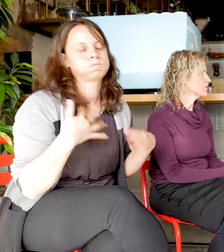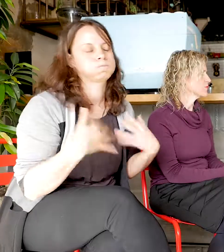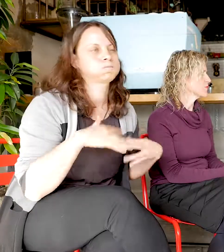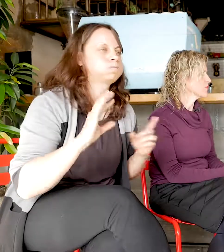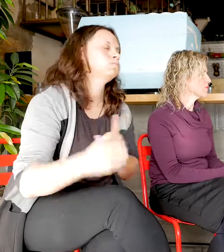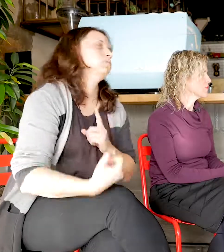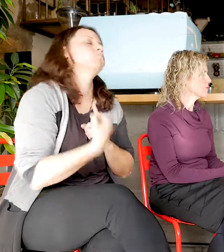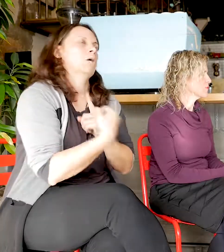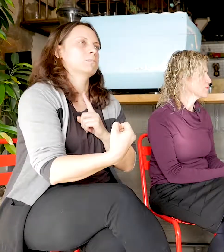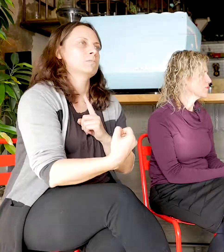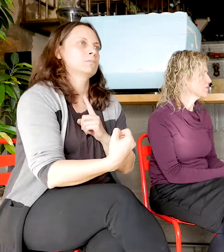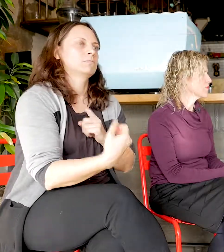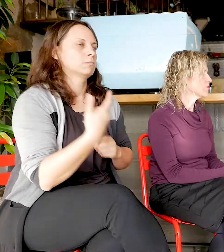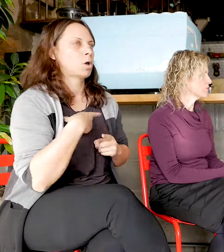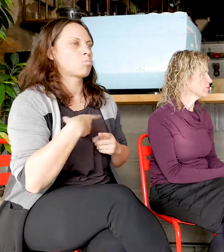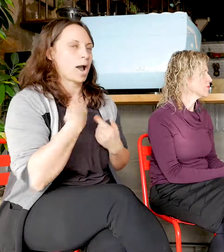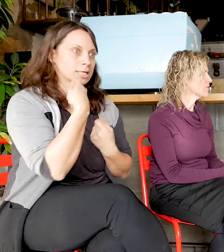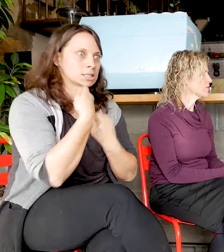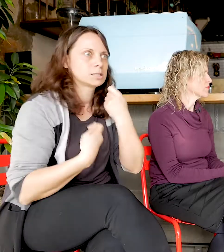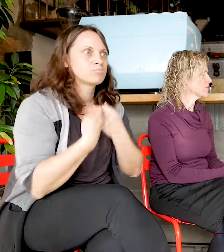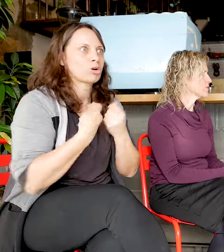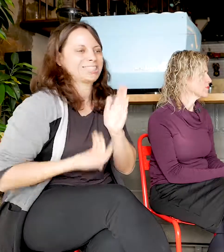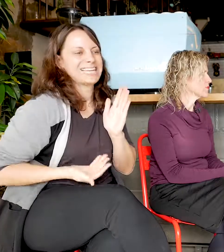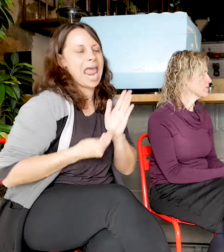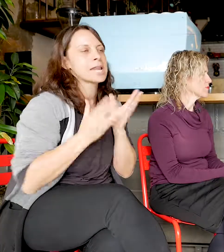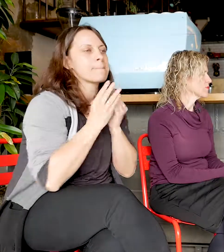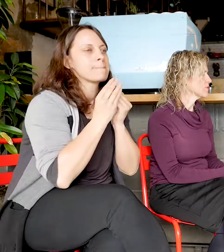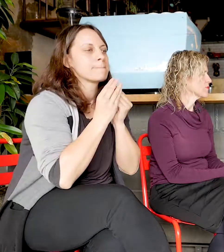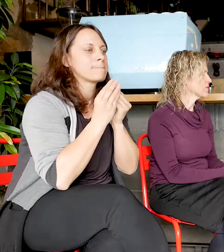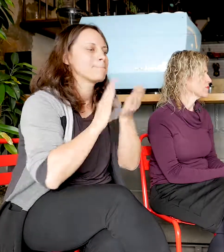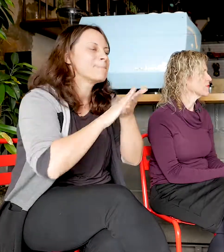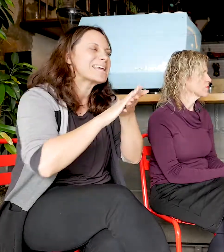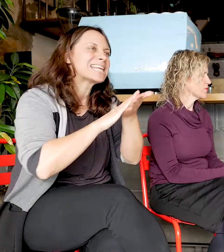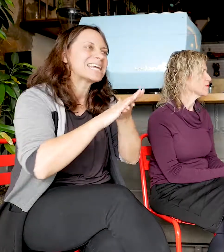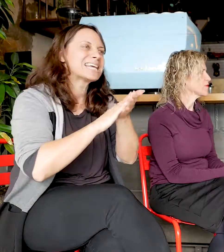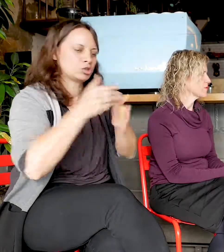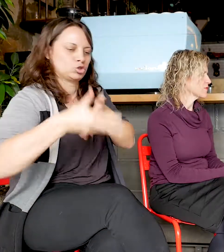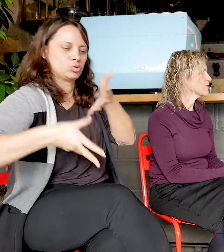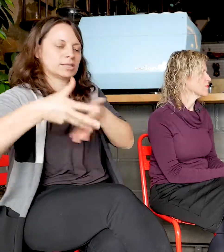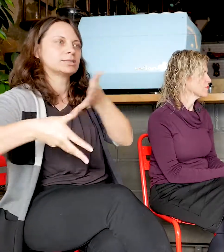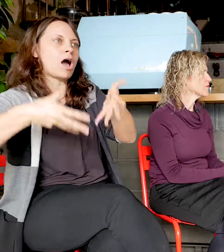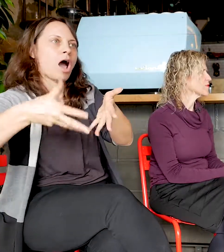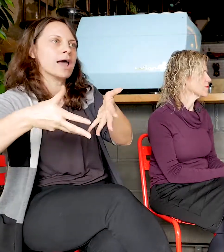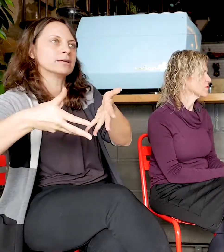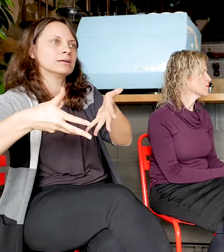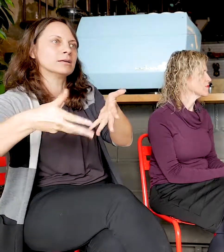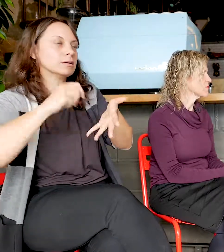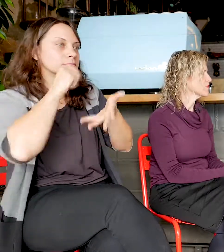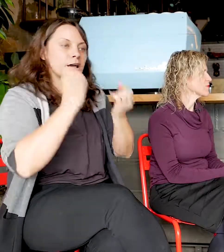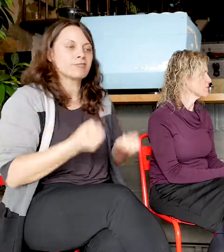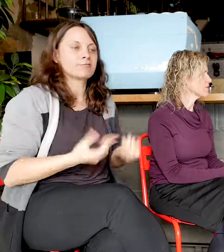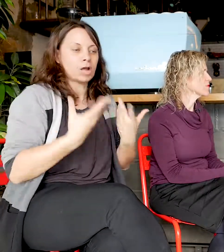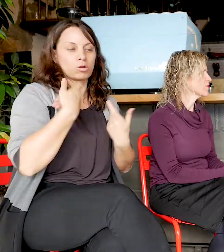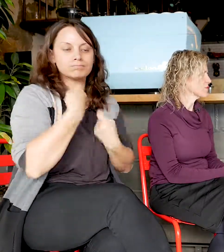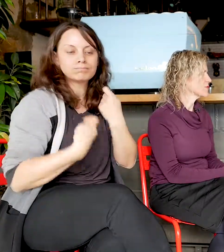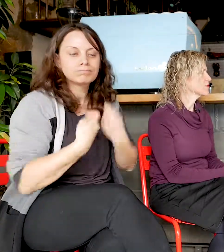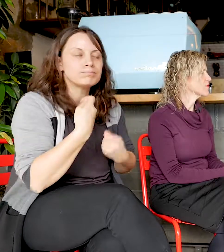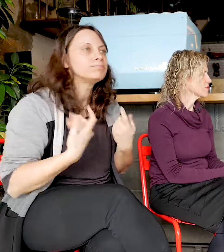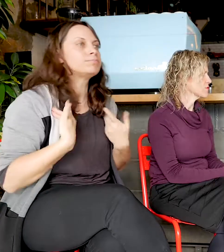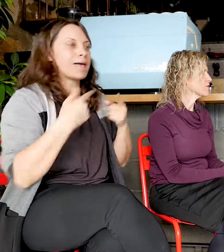add meaning to a sign. can change, you know, it can change the meaning. And without expression, the complete, you know, the meaning of the sentence or the meaning of the